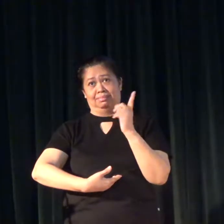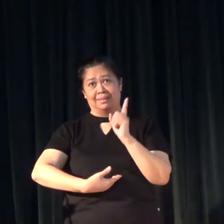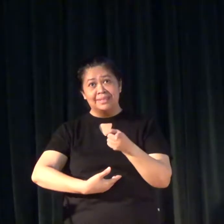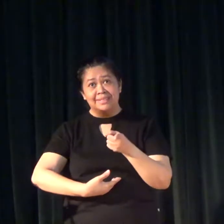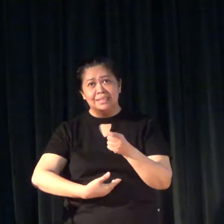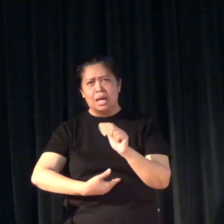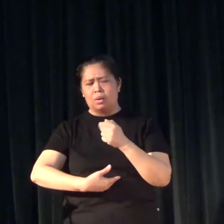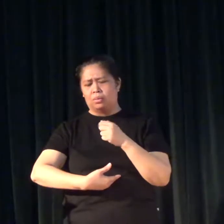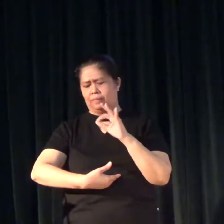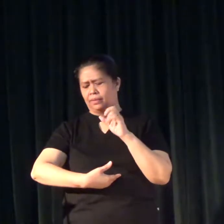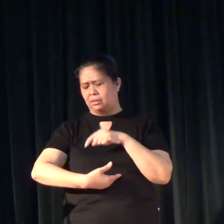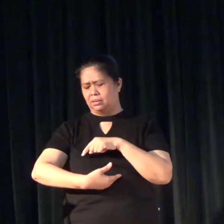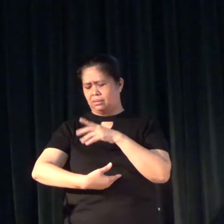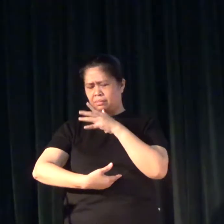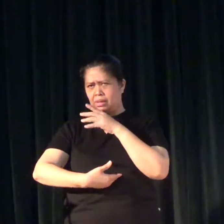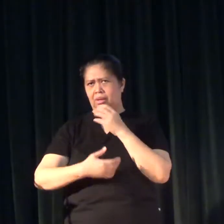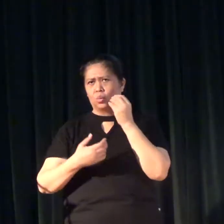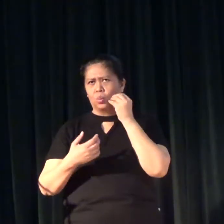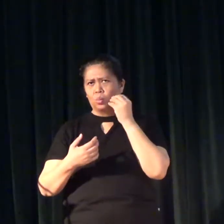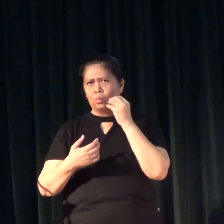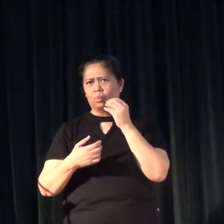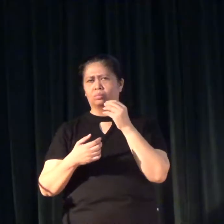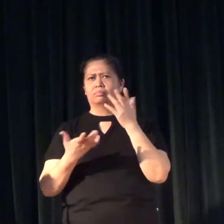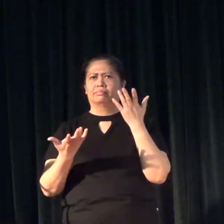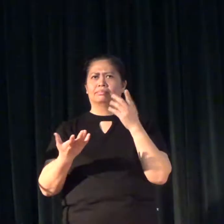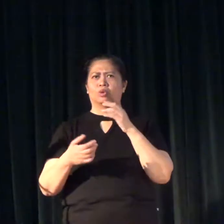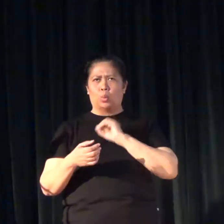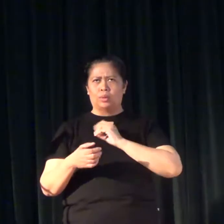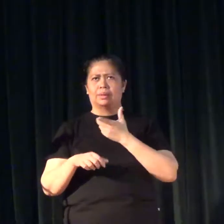How can FSL be the home language?